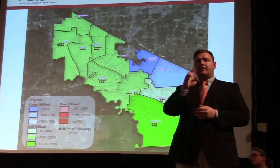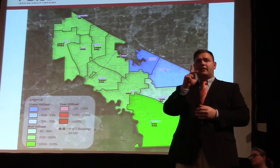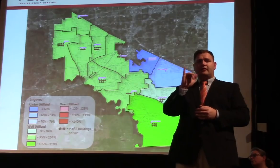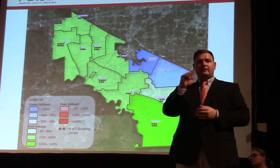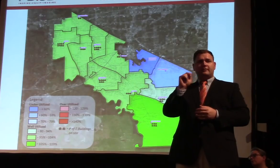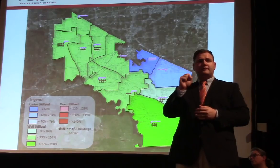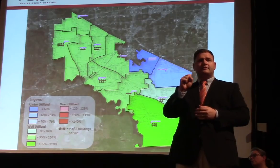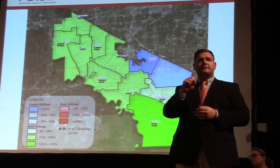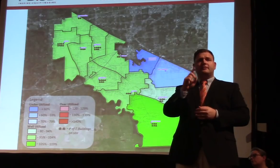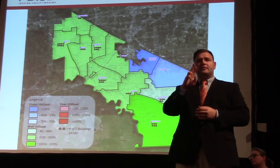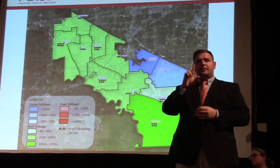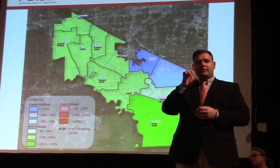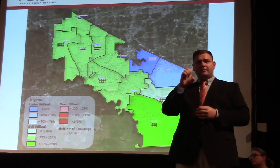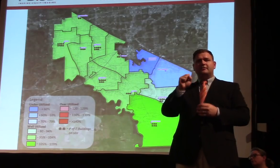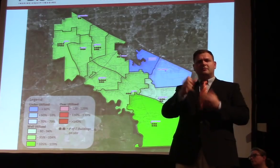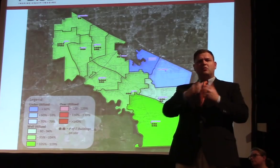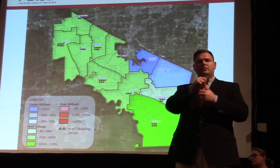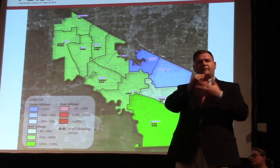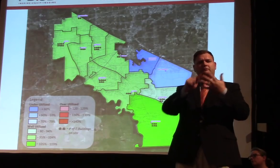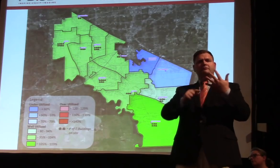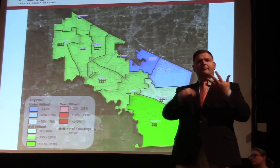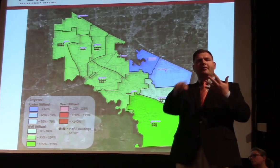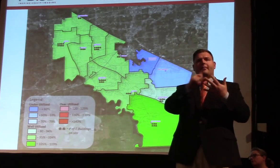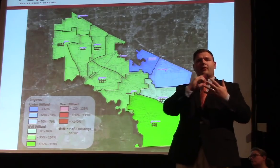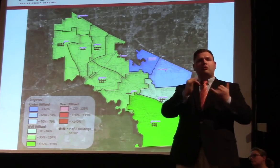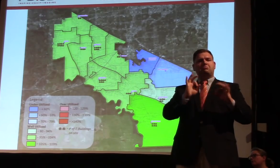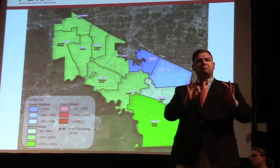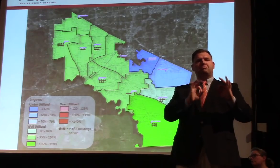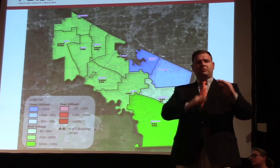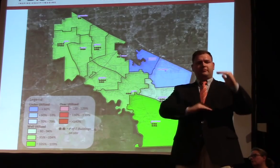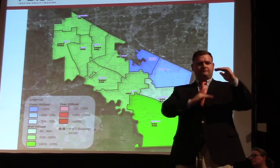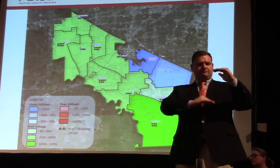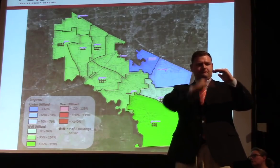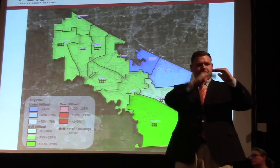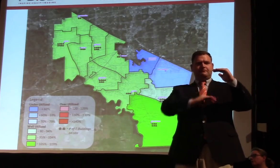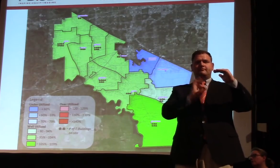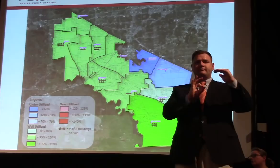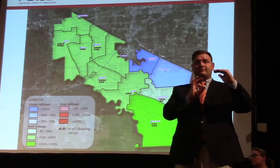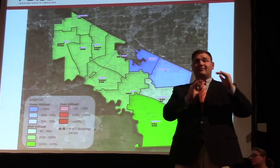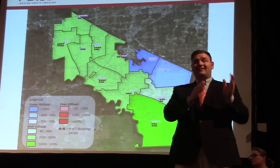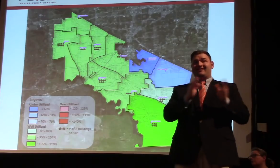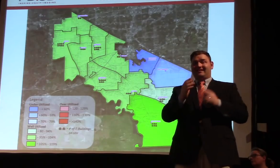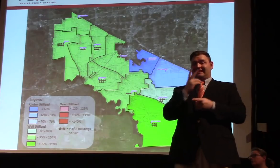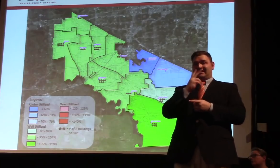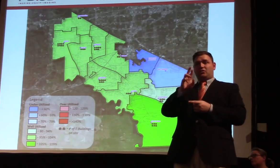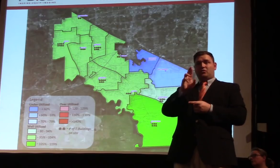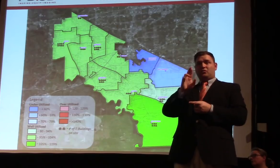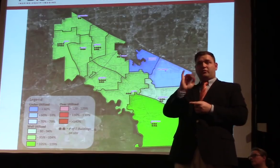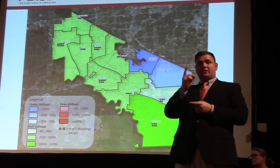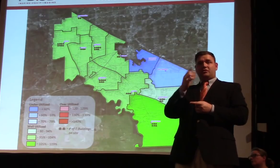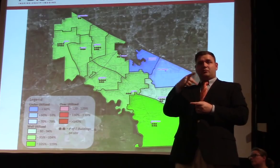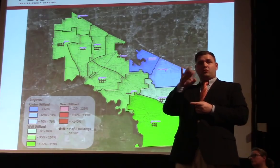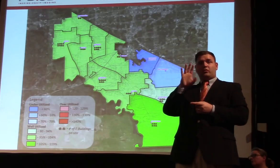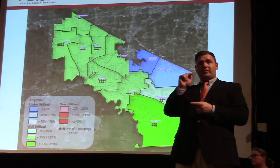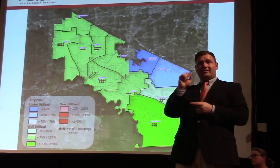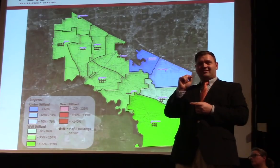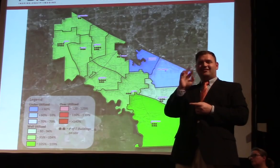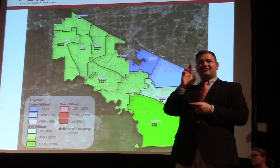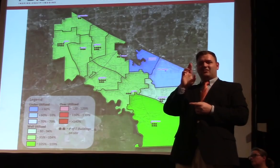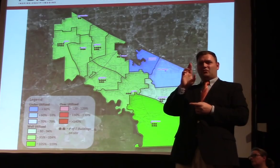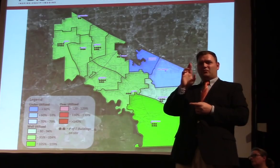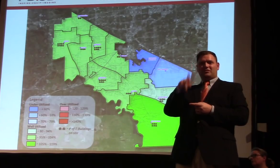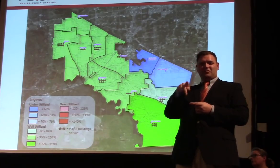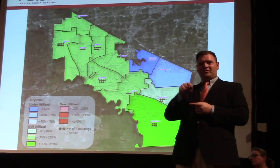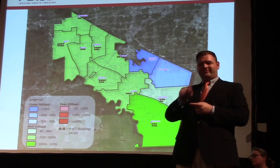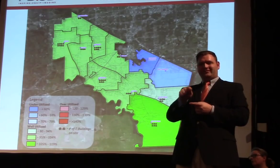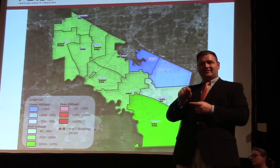well-utilized right now. We're starting to see a little bit of over-utilization at Ridgepoint, but it hasn't crossed over into that 120 percent threshold yet.